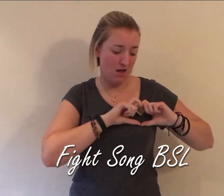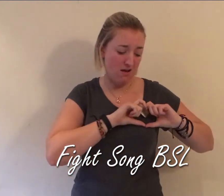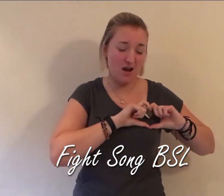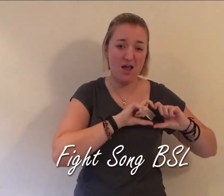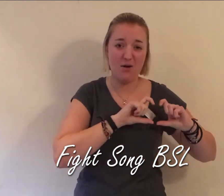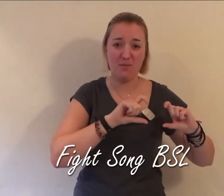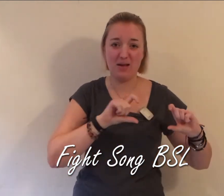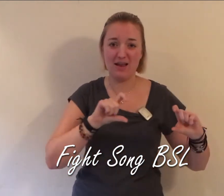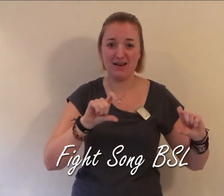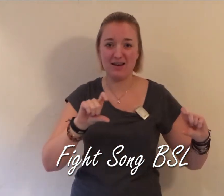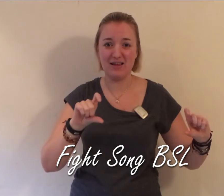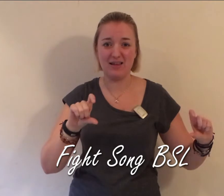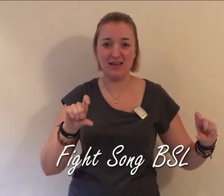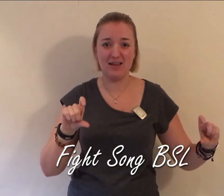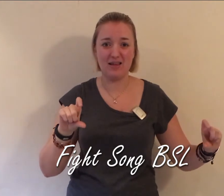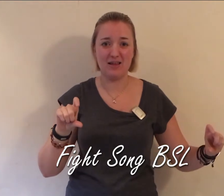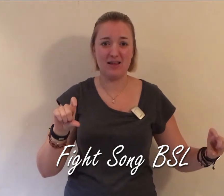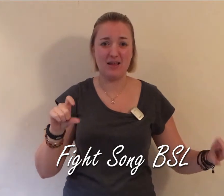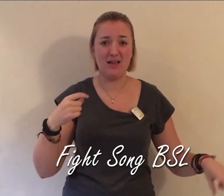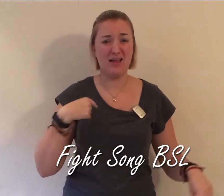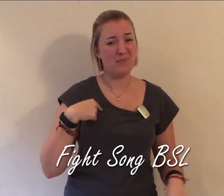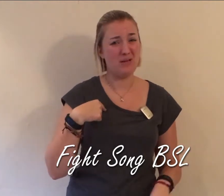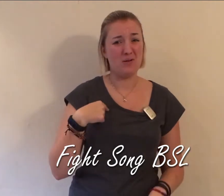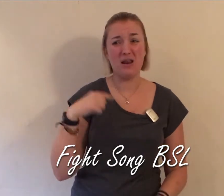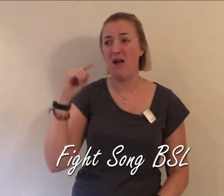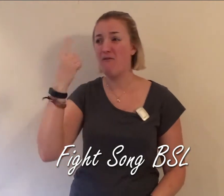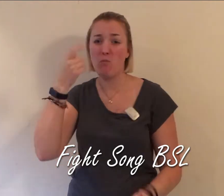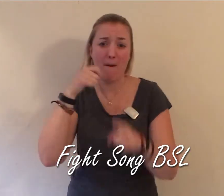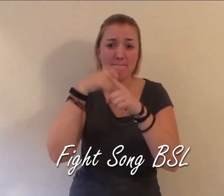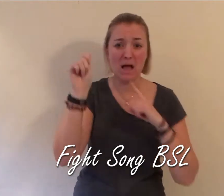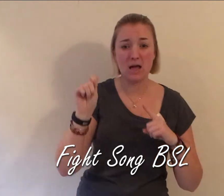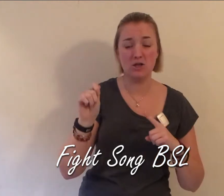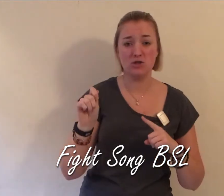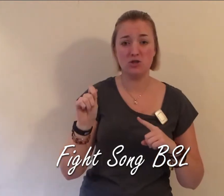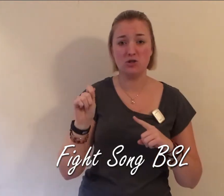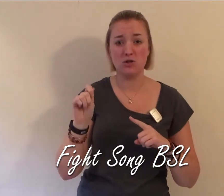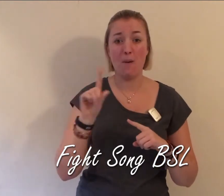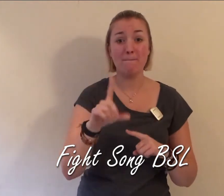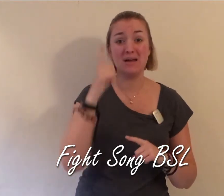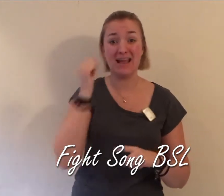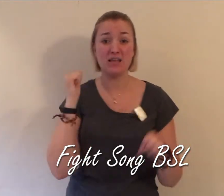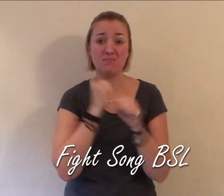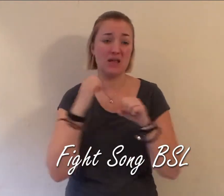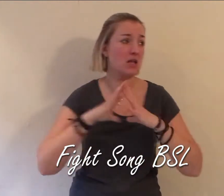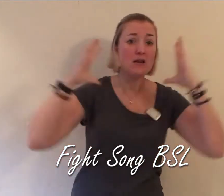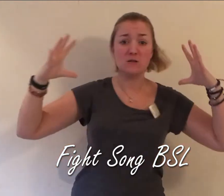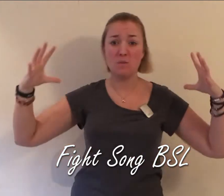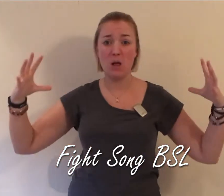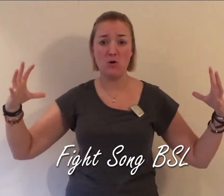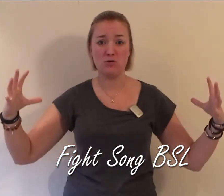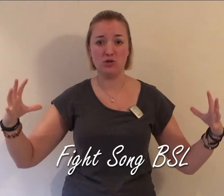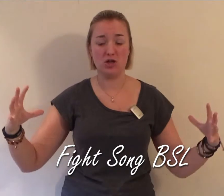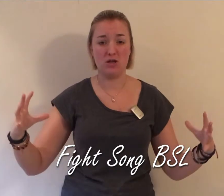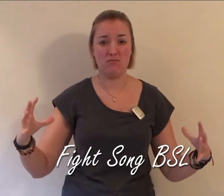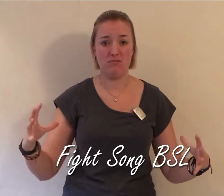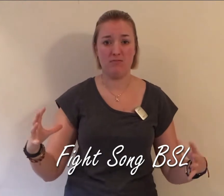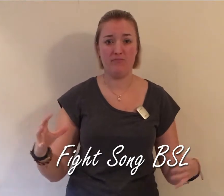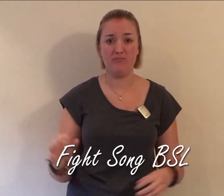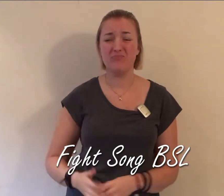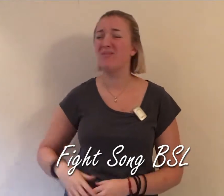open I might only have one match, but I can make an explosion And